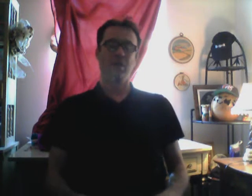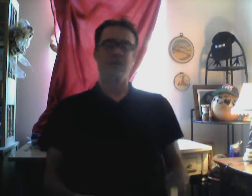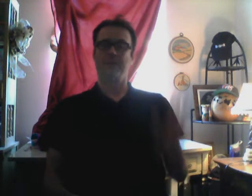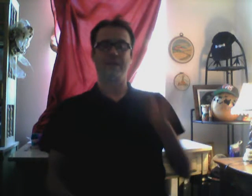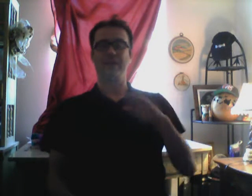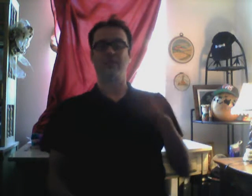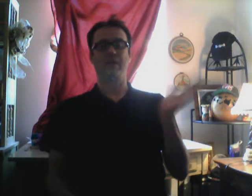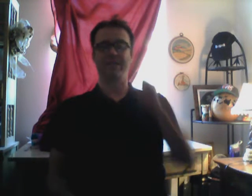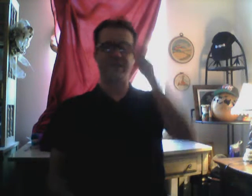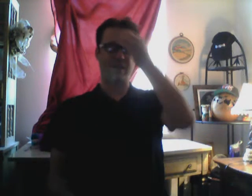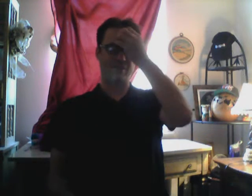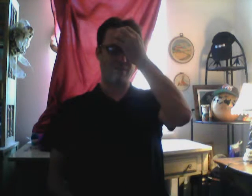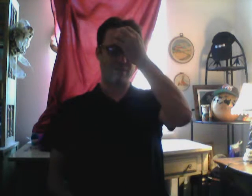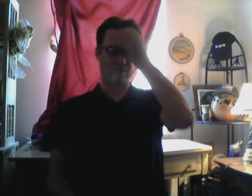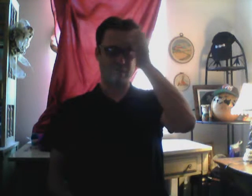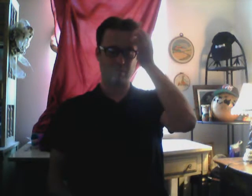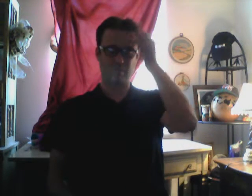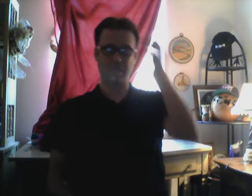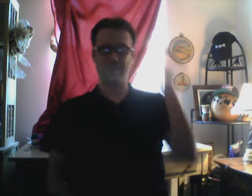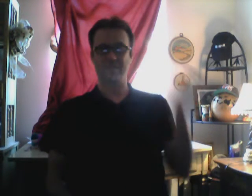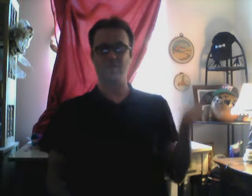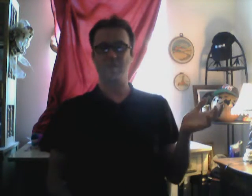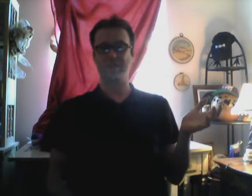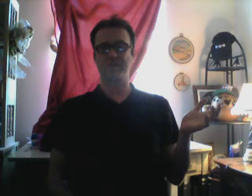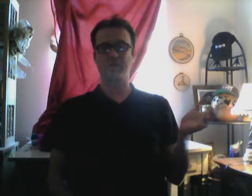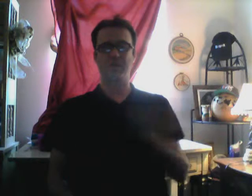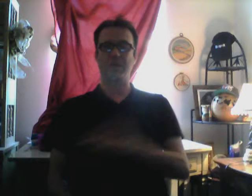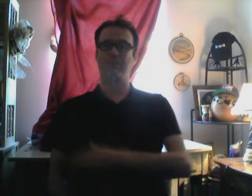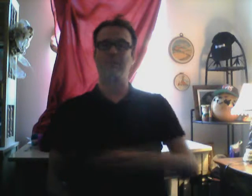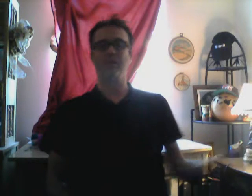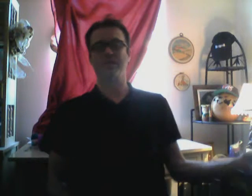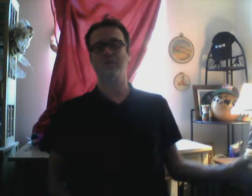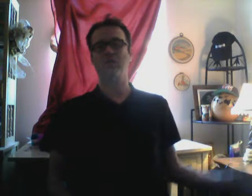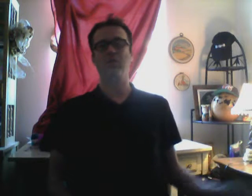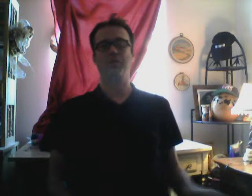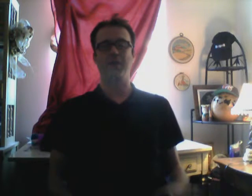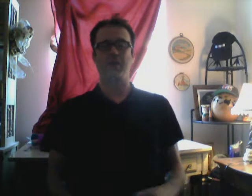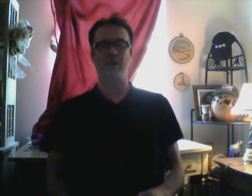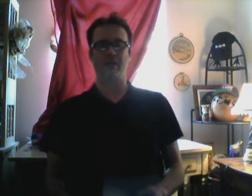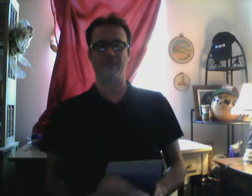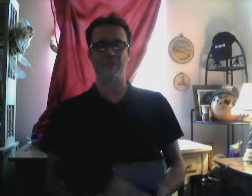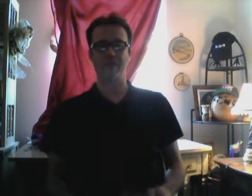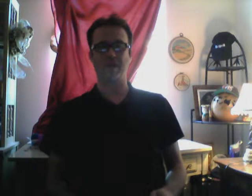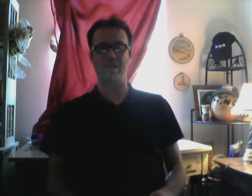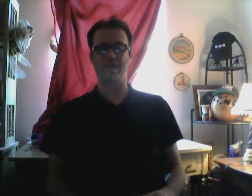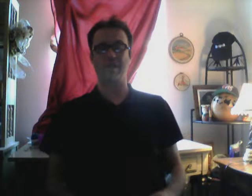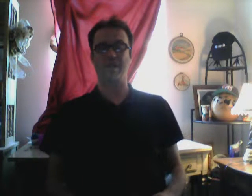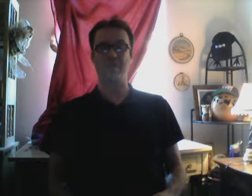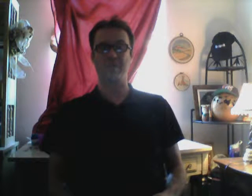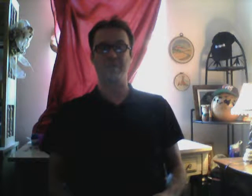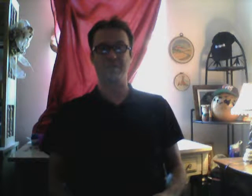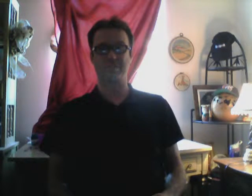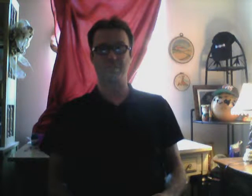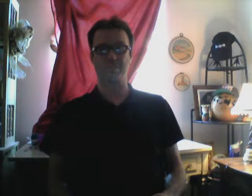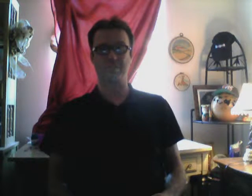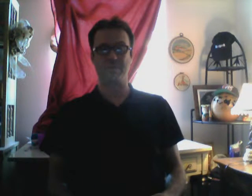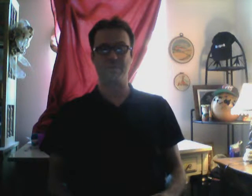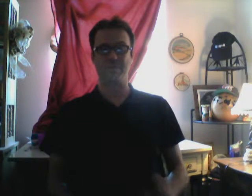But either way, it's not very stable. Because one story could blow this whole thing off. And we're talking about, they're really screwing some people